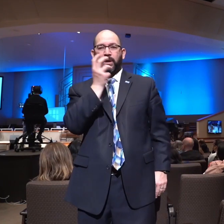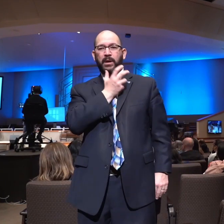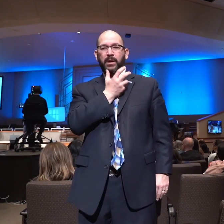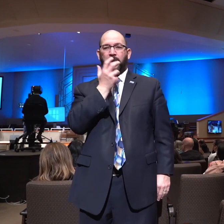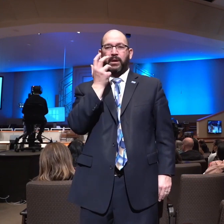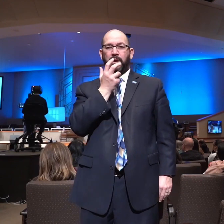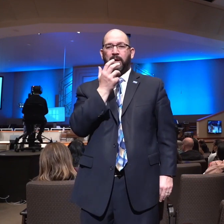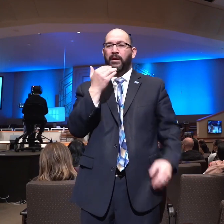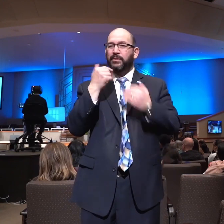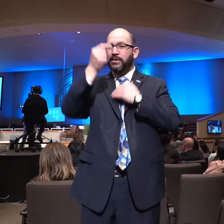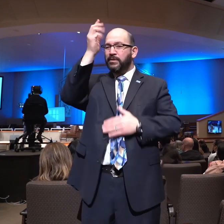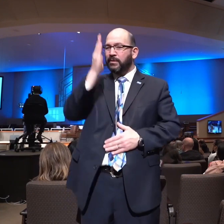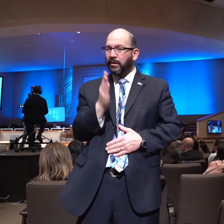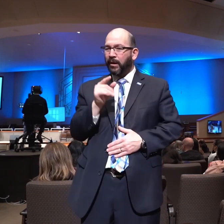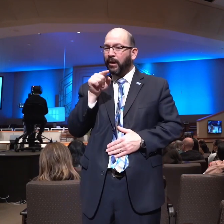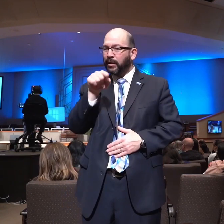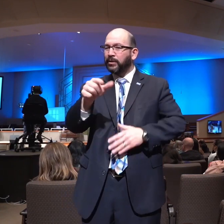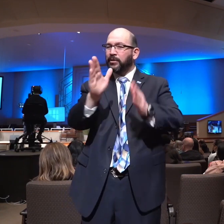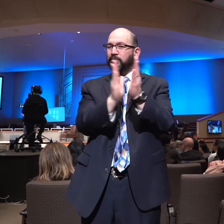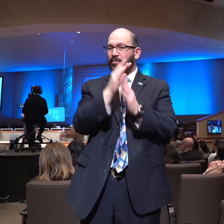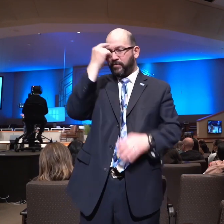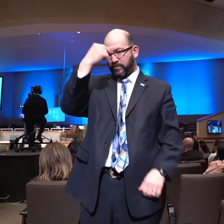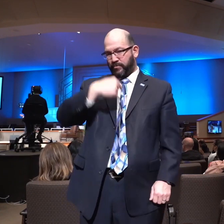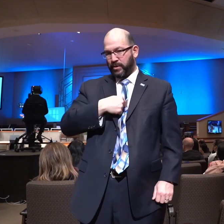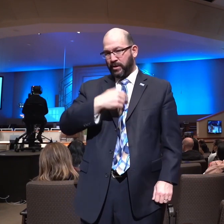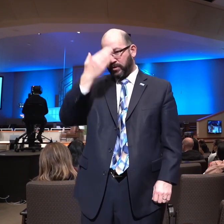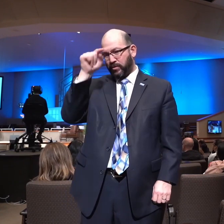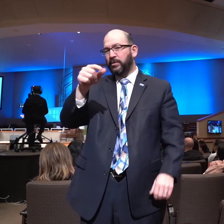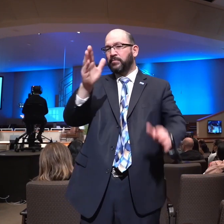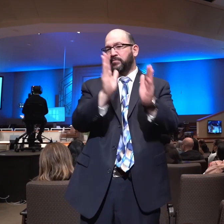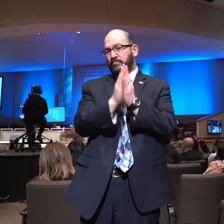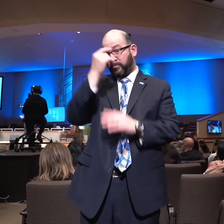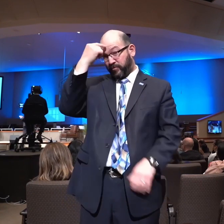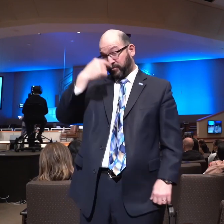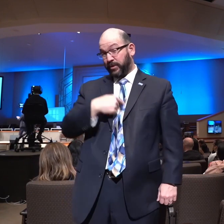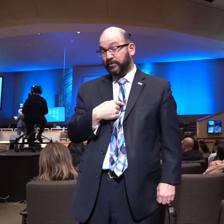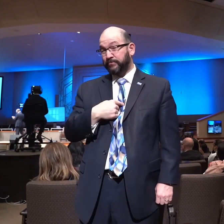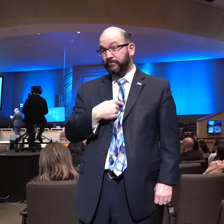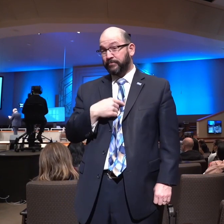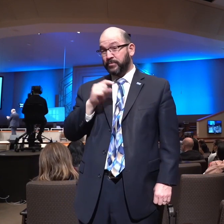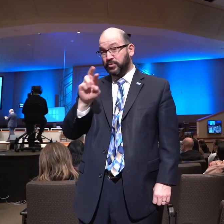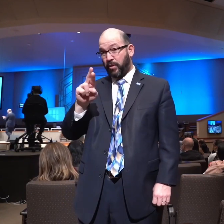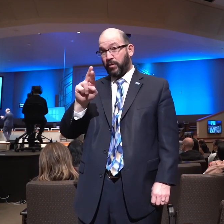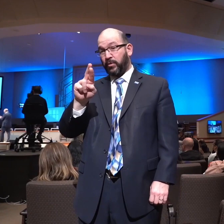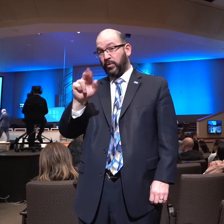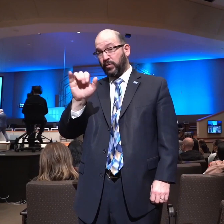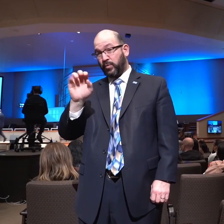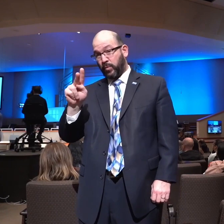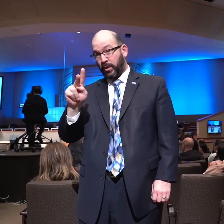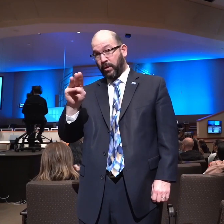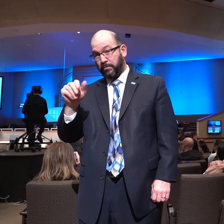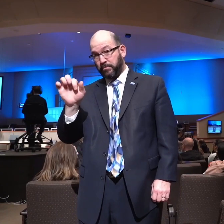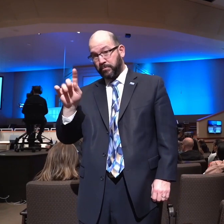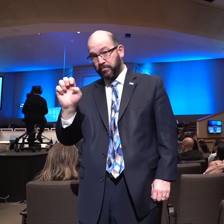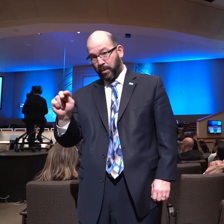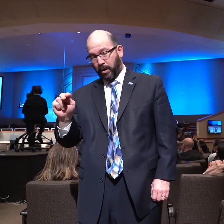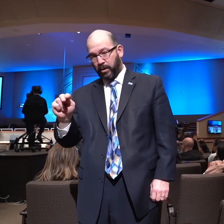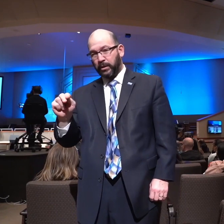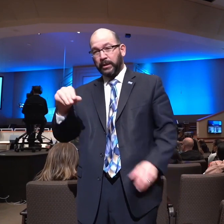glad I was on his prayer list. I know he prayed for me. Dr. Rick Martin in the Philippines, our dear friend, I mention him so